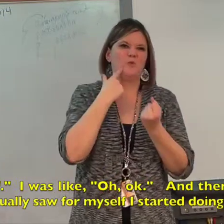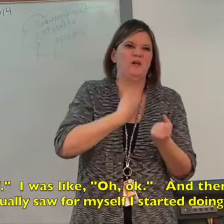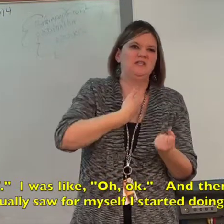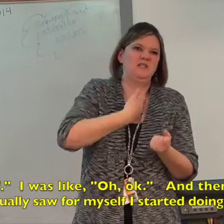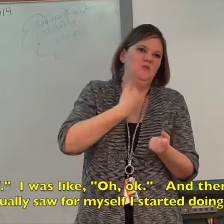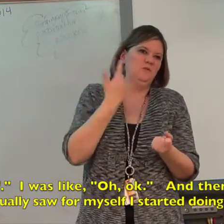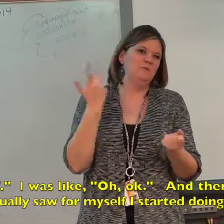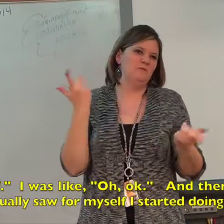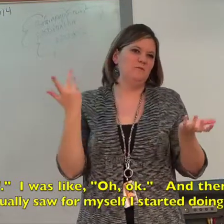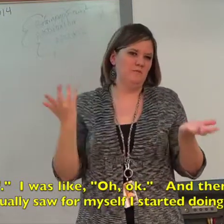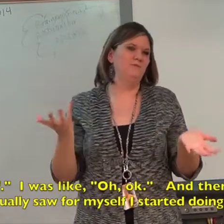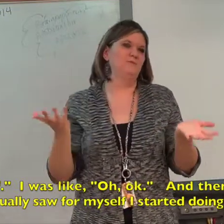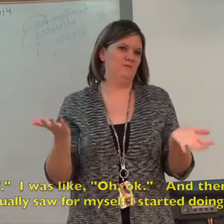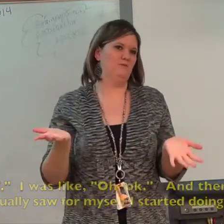myself, I started doing it.